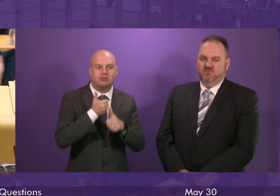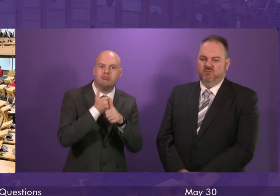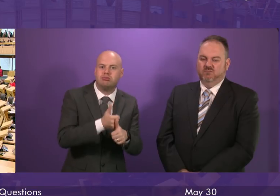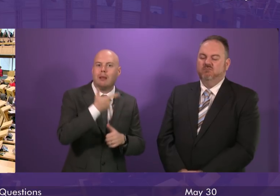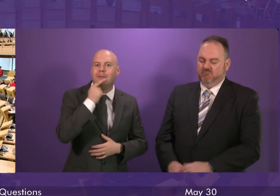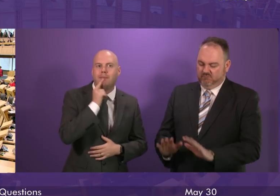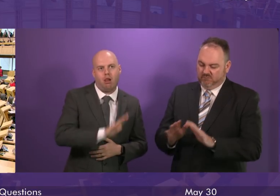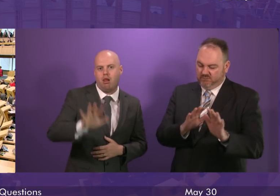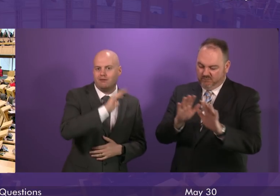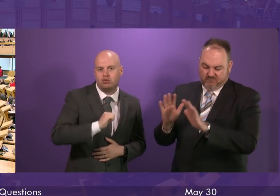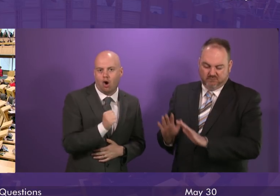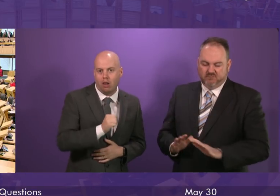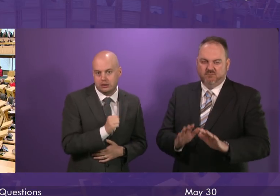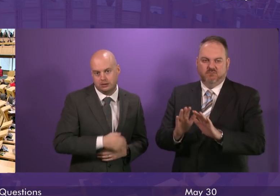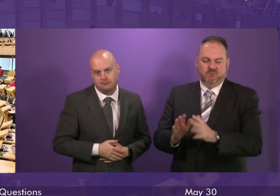our country.